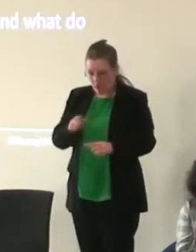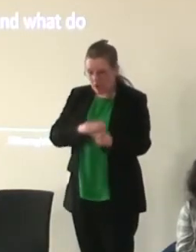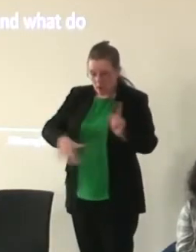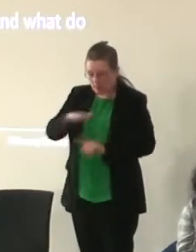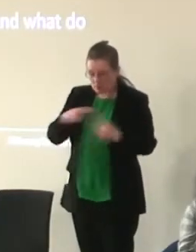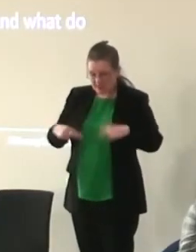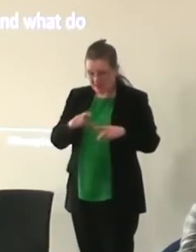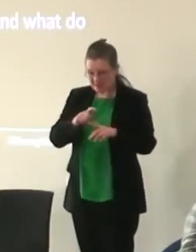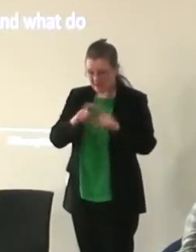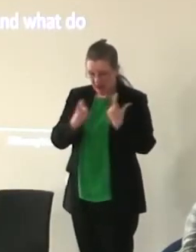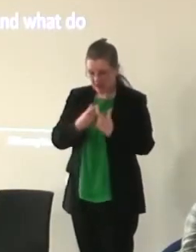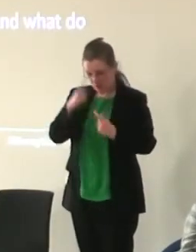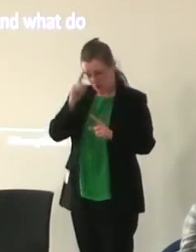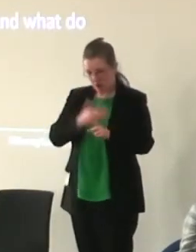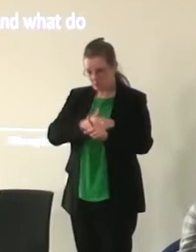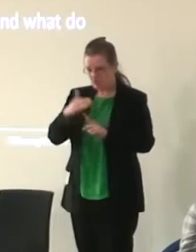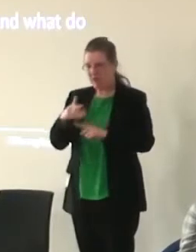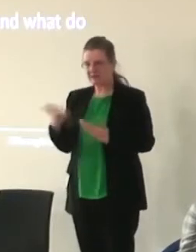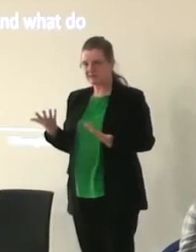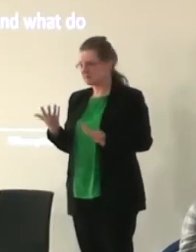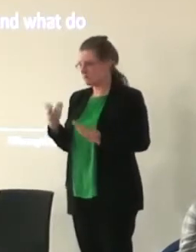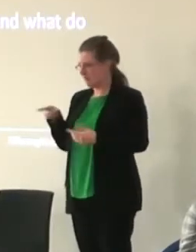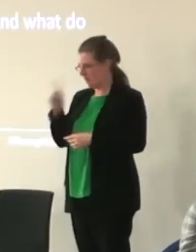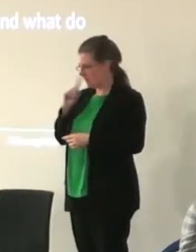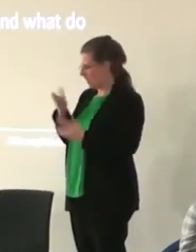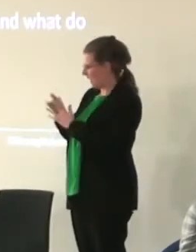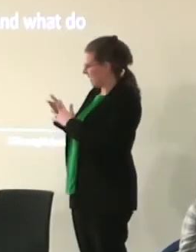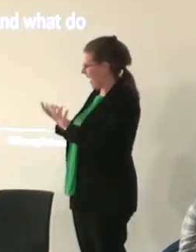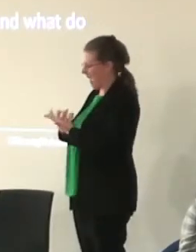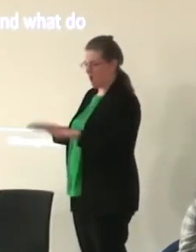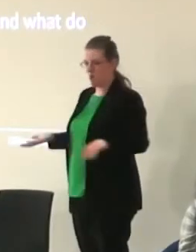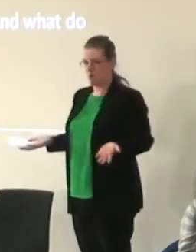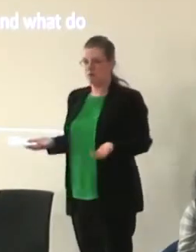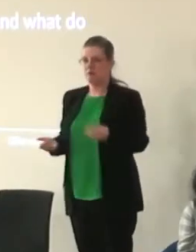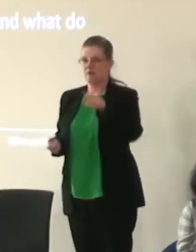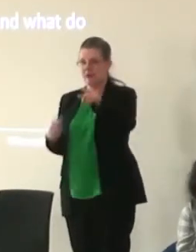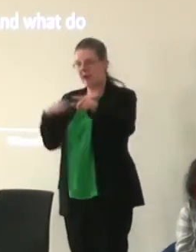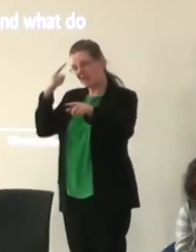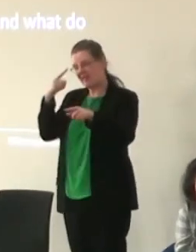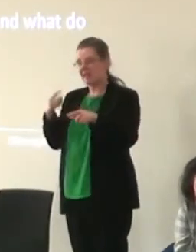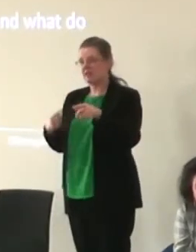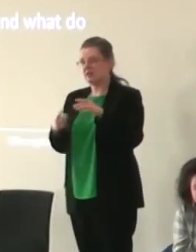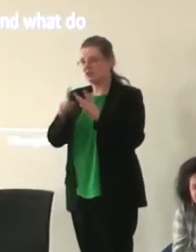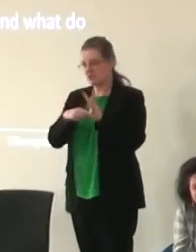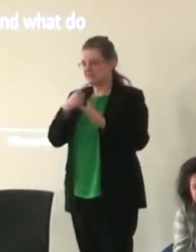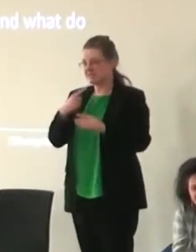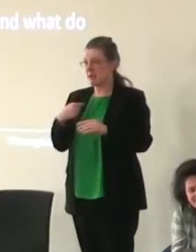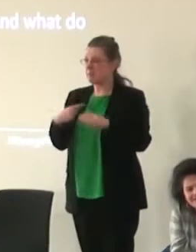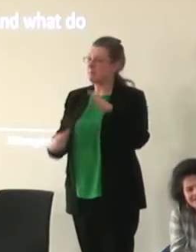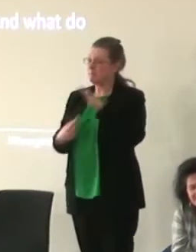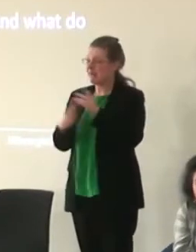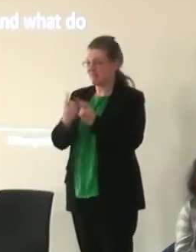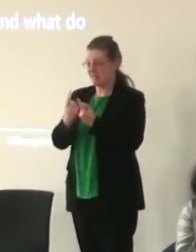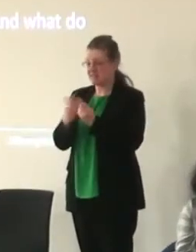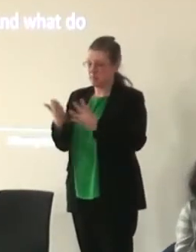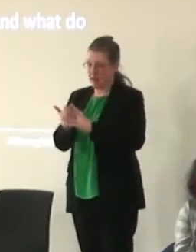dance class absolutely I agree and I think the main thrust of my consideration is around access it